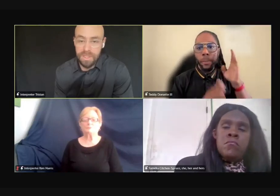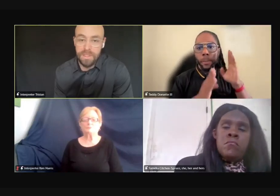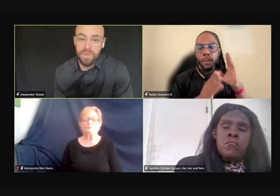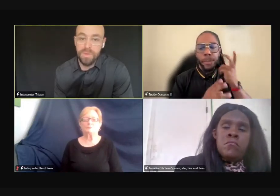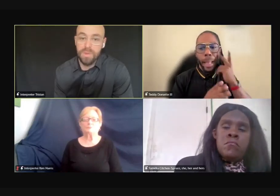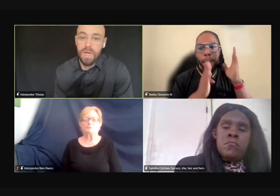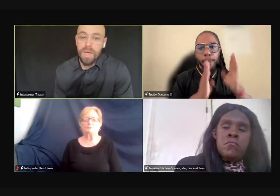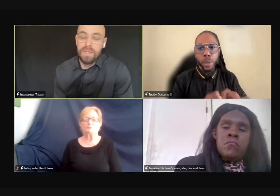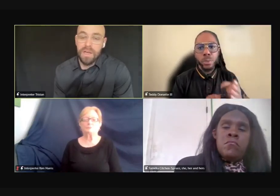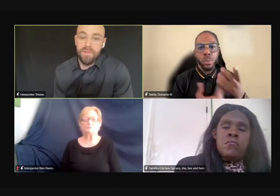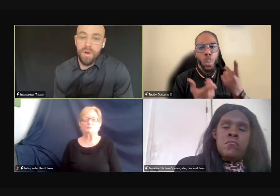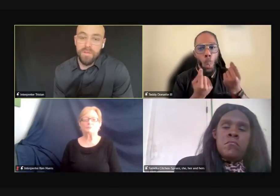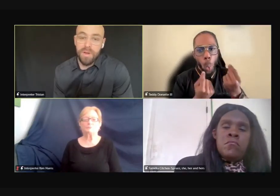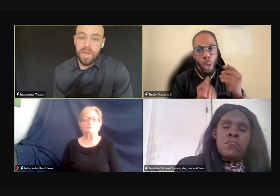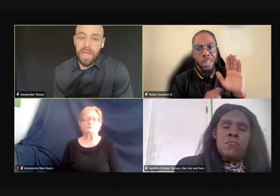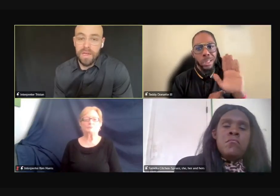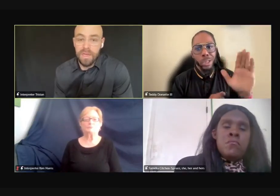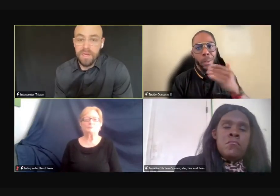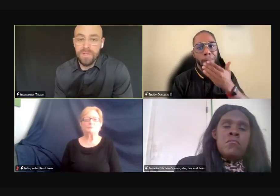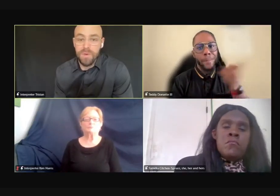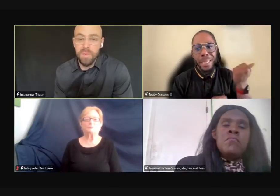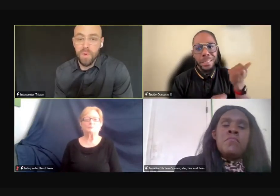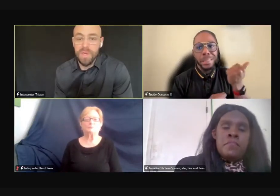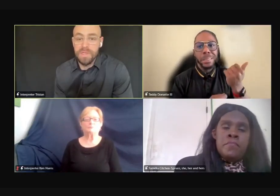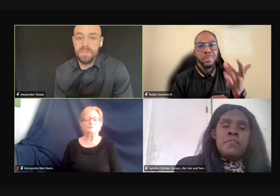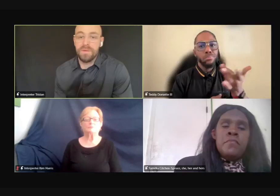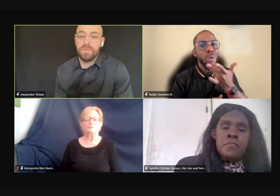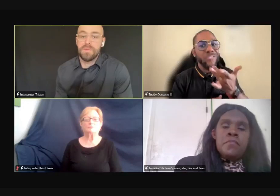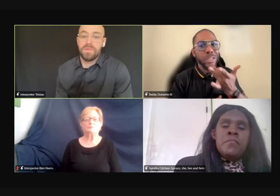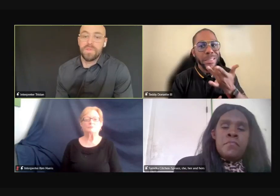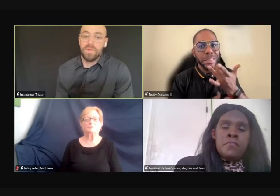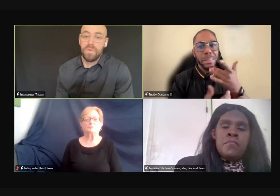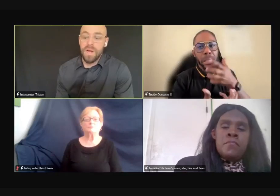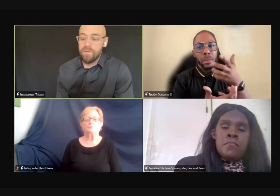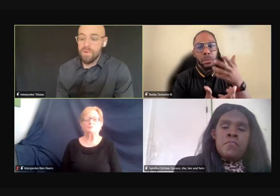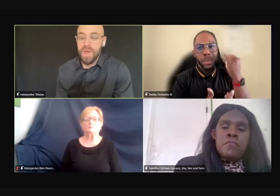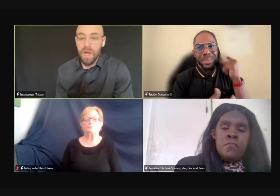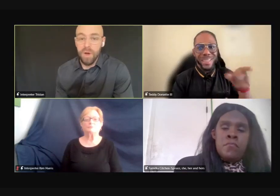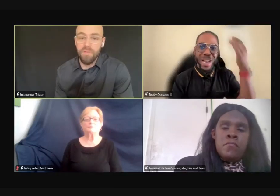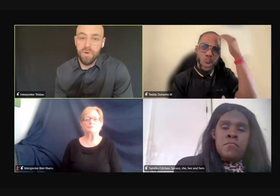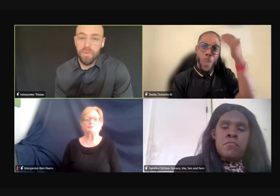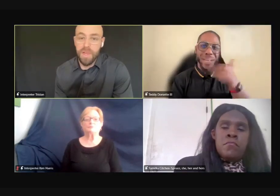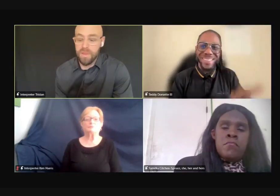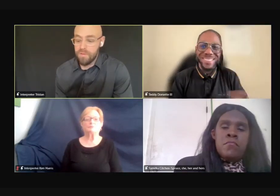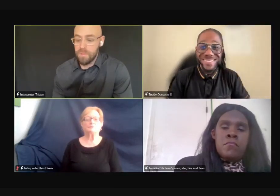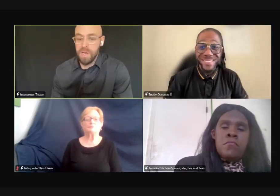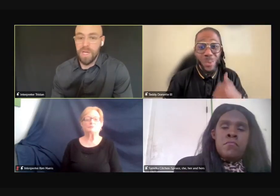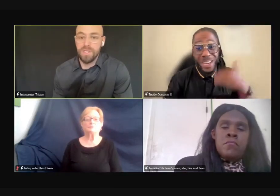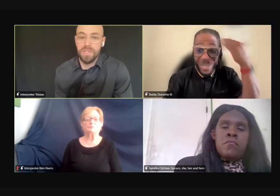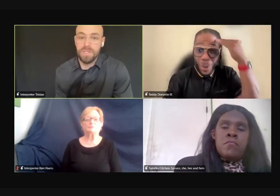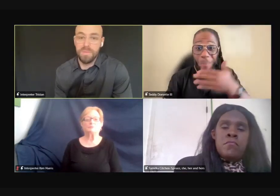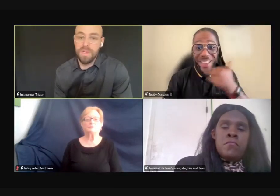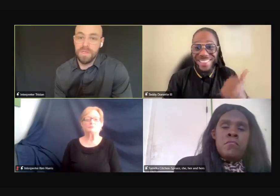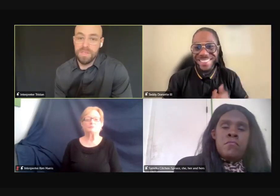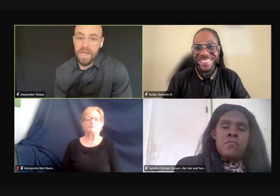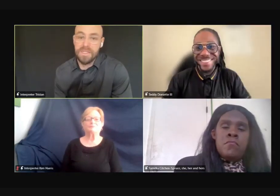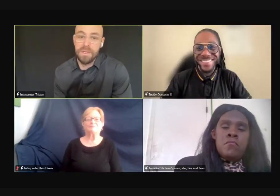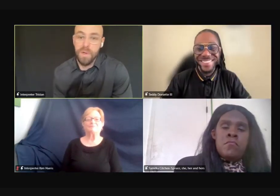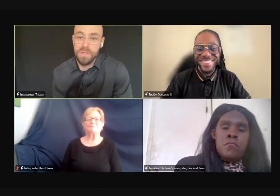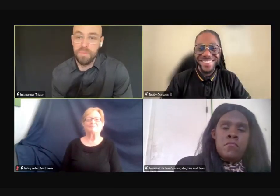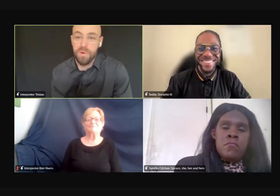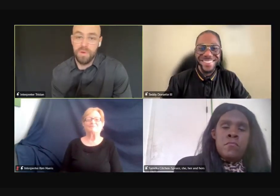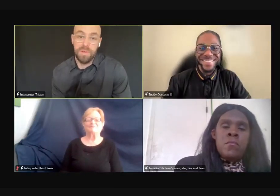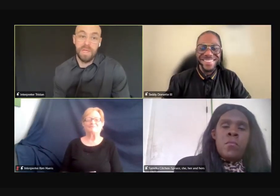to listen to deaf and hard of hearing candidates or employees to whatever their preferred method of communication is, because